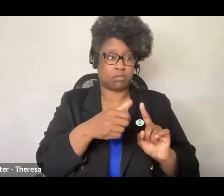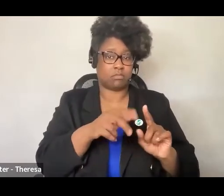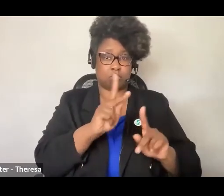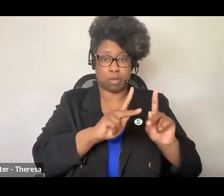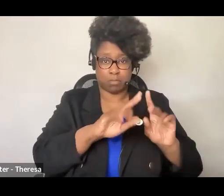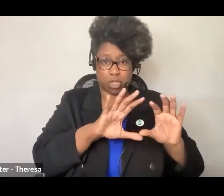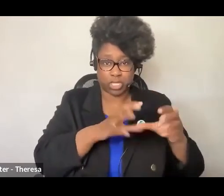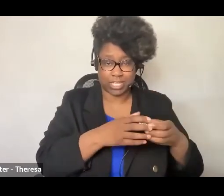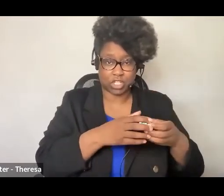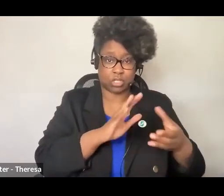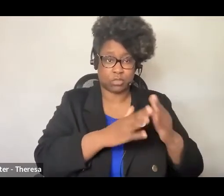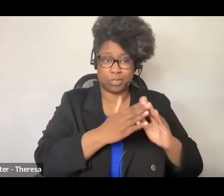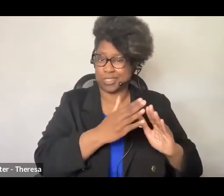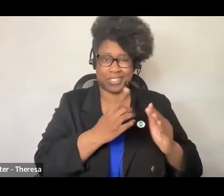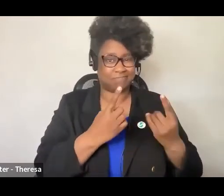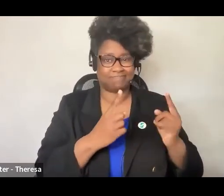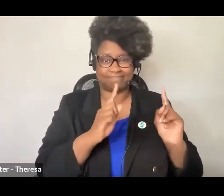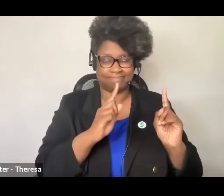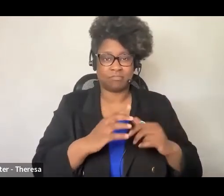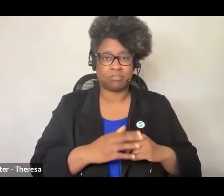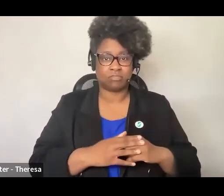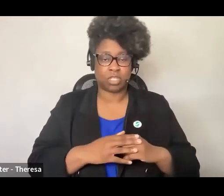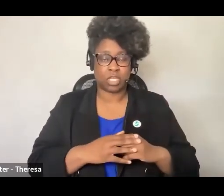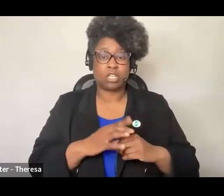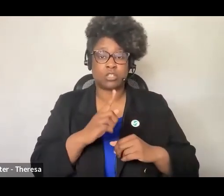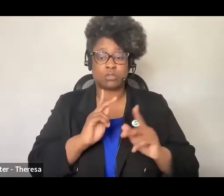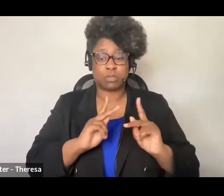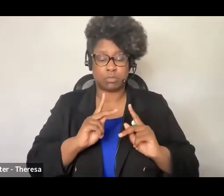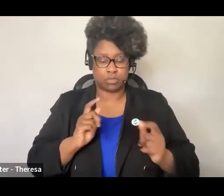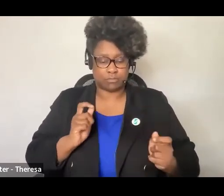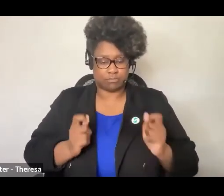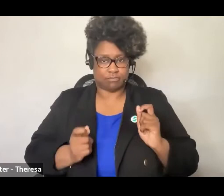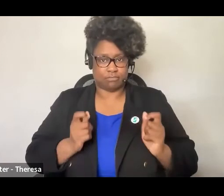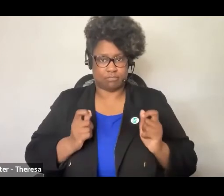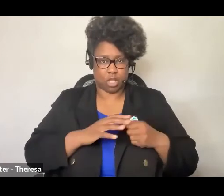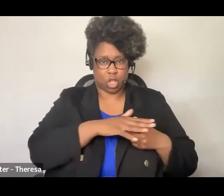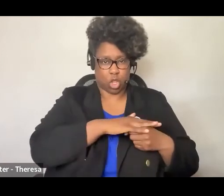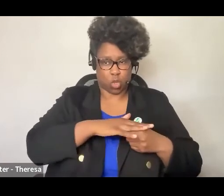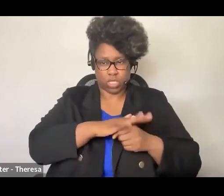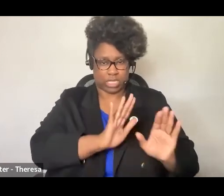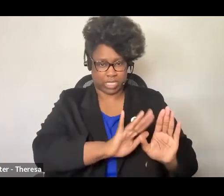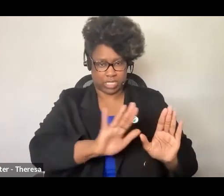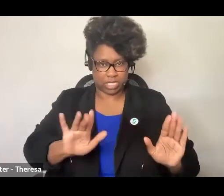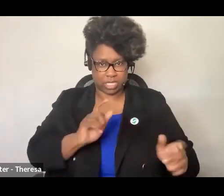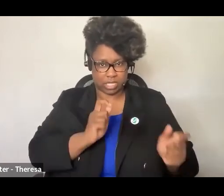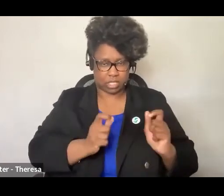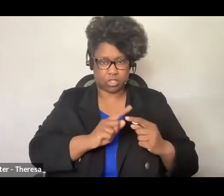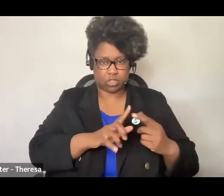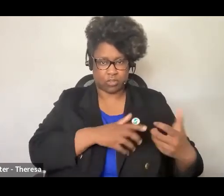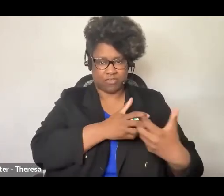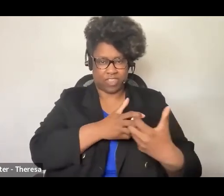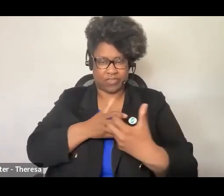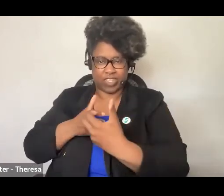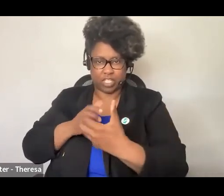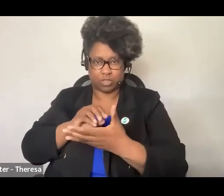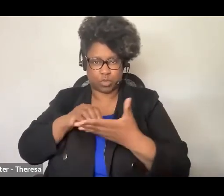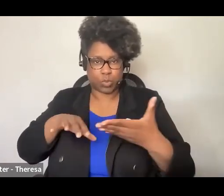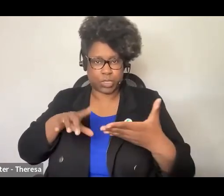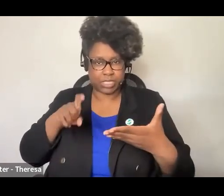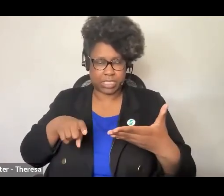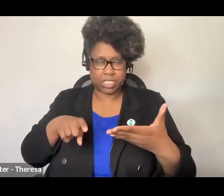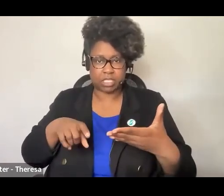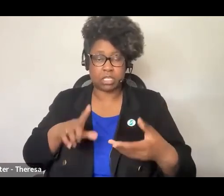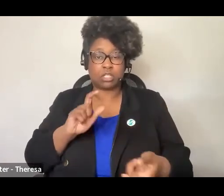This led educators to make local adaptations in order to fit their students' needs and their own. The co-constructed nature of reform